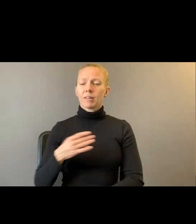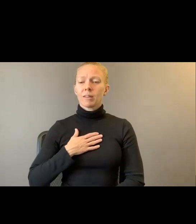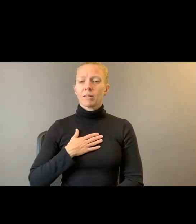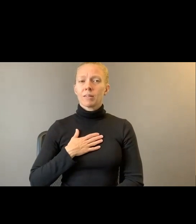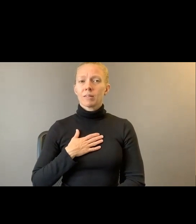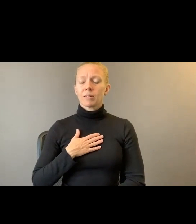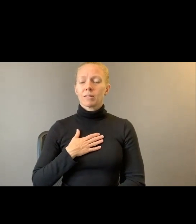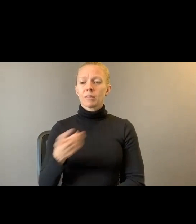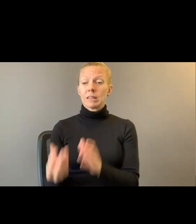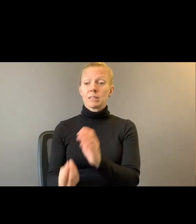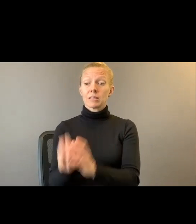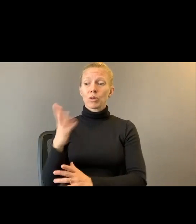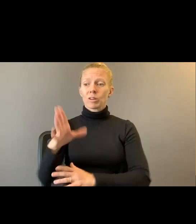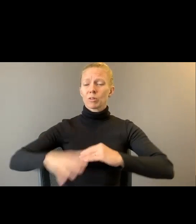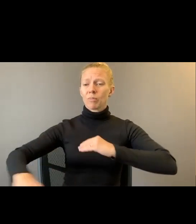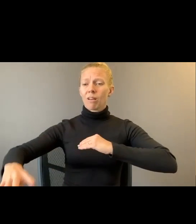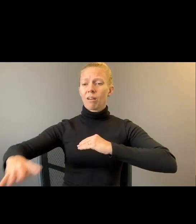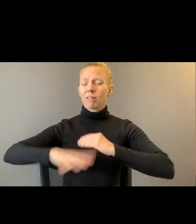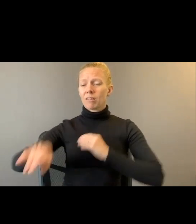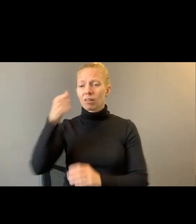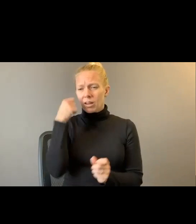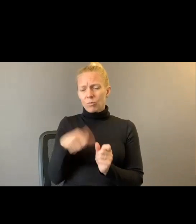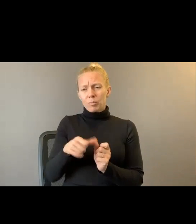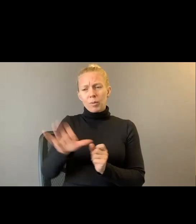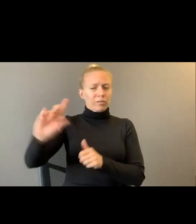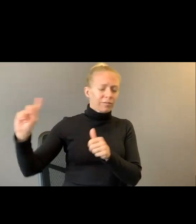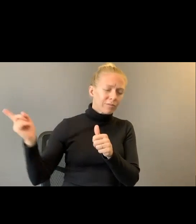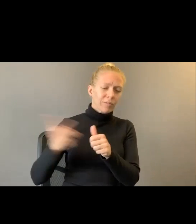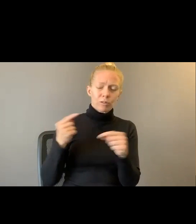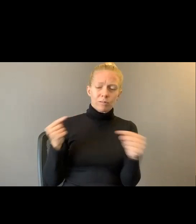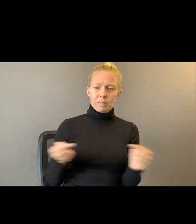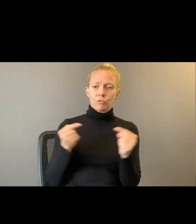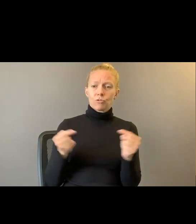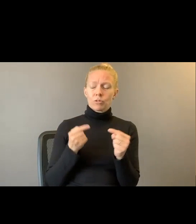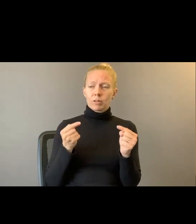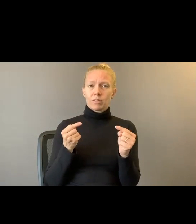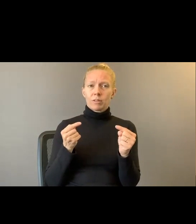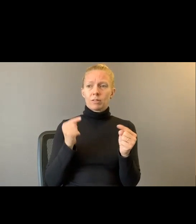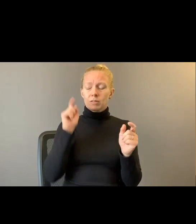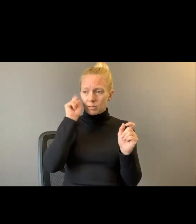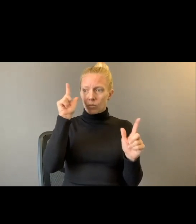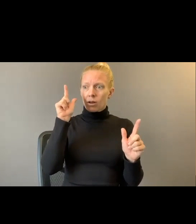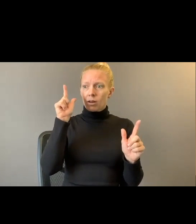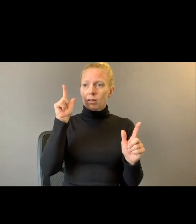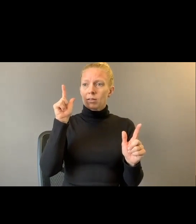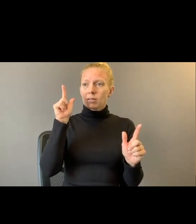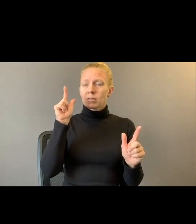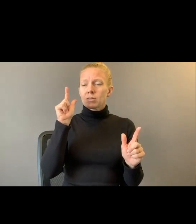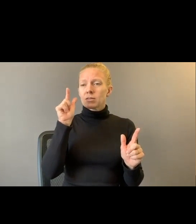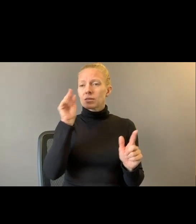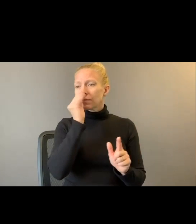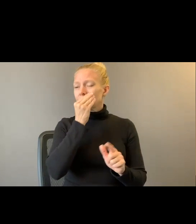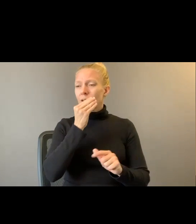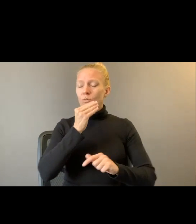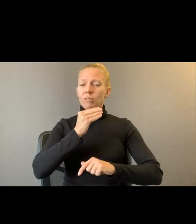I remember my mother's first injury. Surprise of unborn petals, curling red,